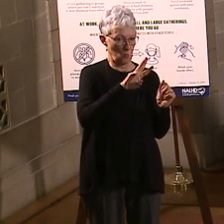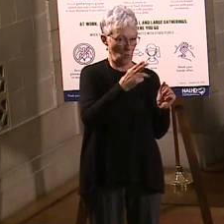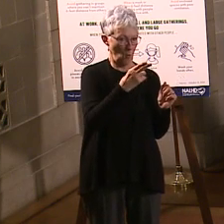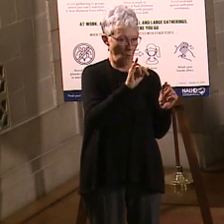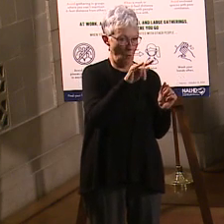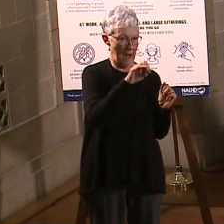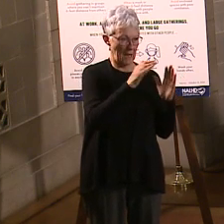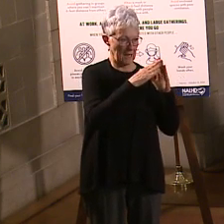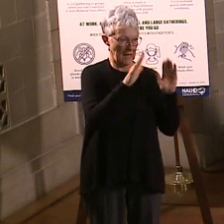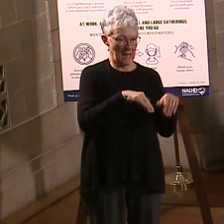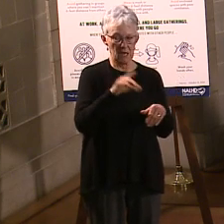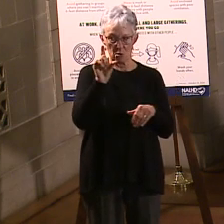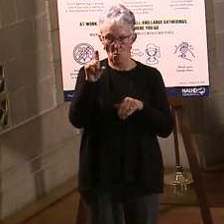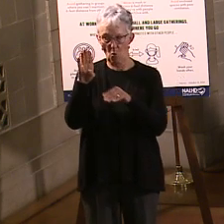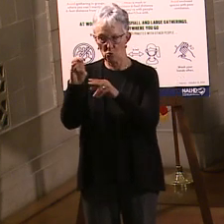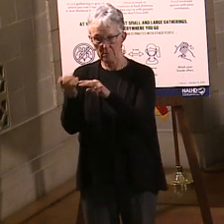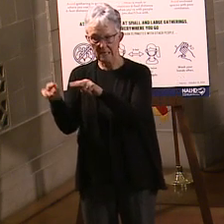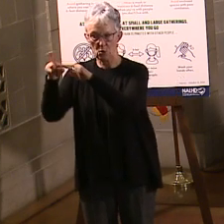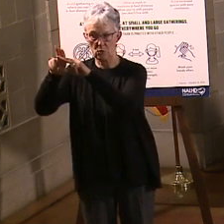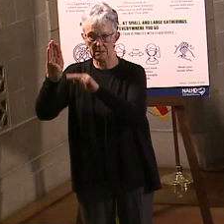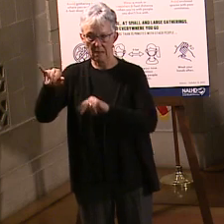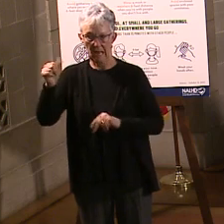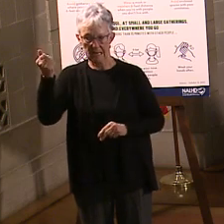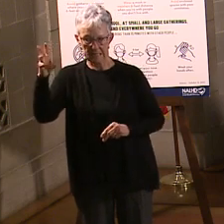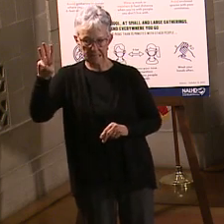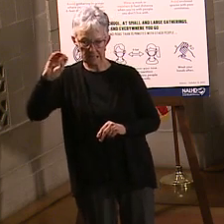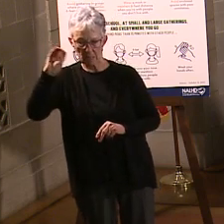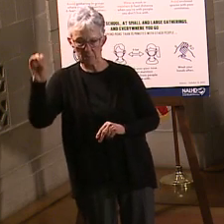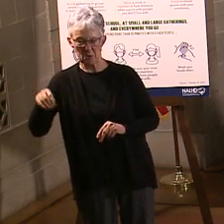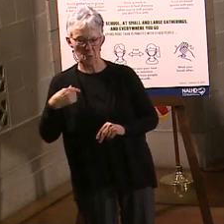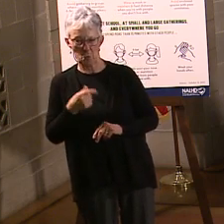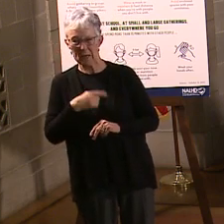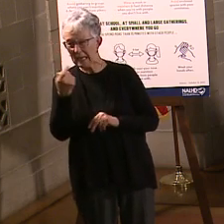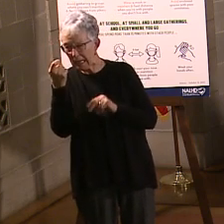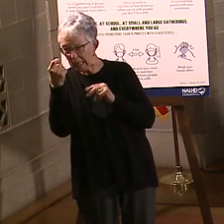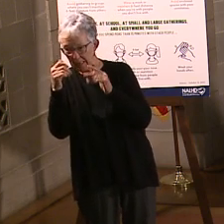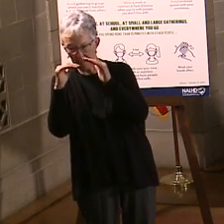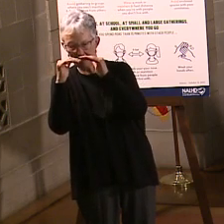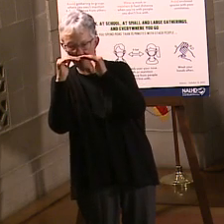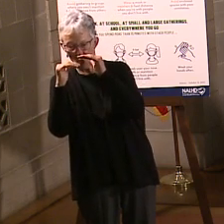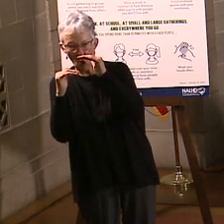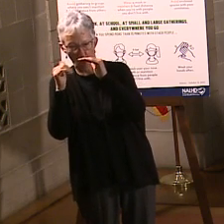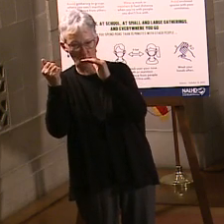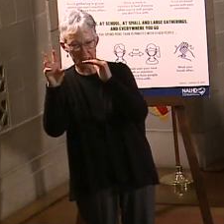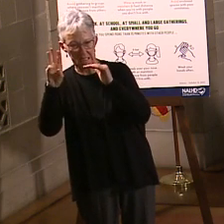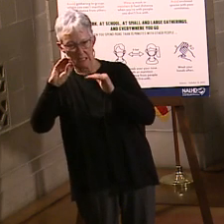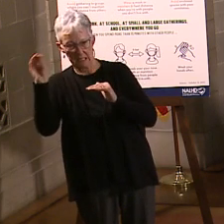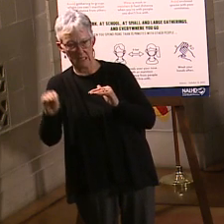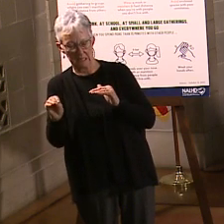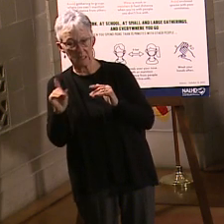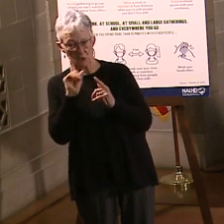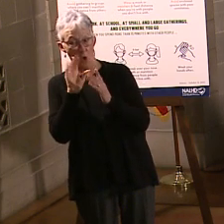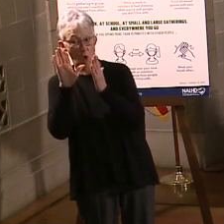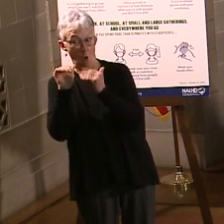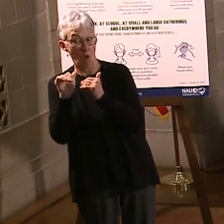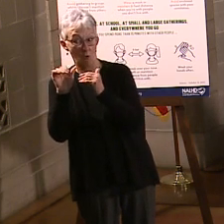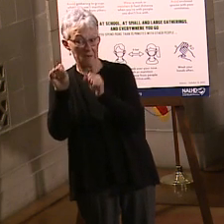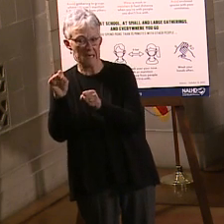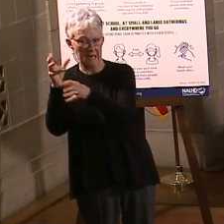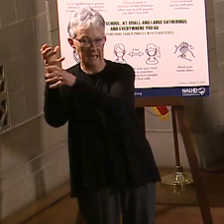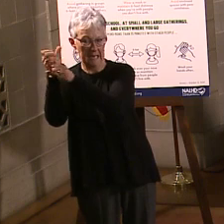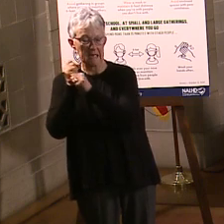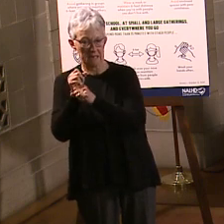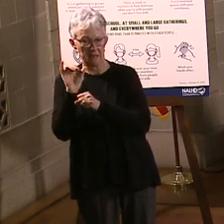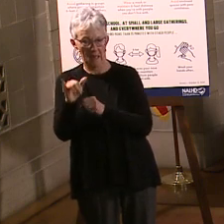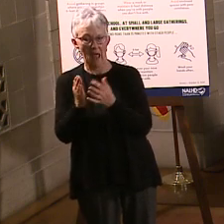just a little bit short of 16%. But what they hopefully will be able to deliver that 16% through the course